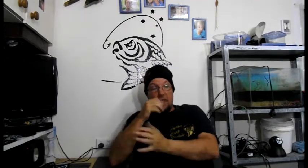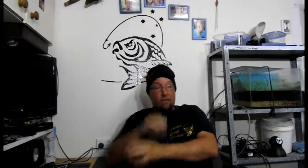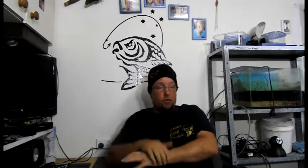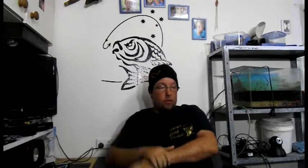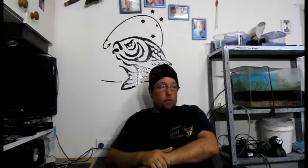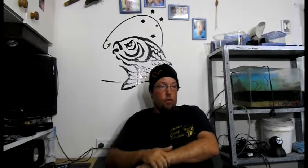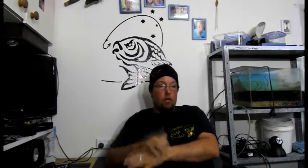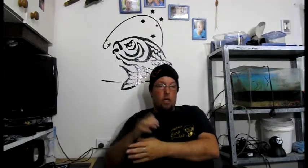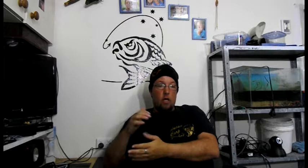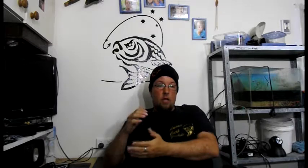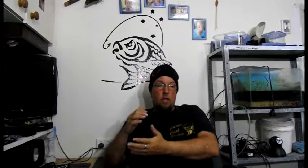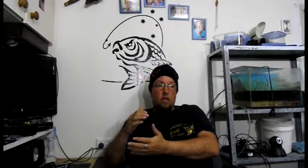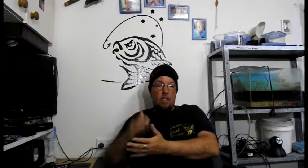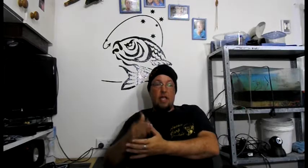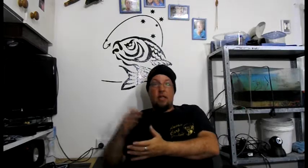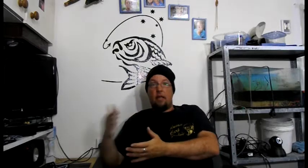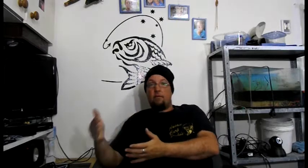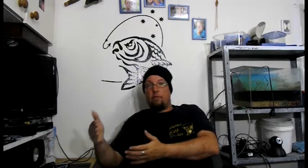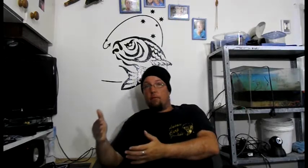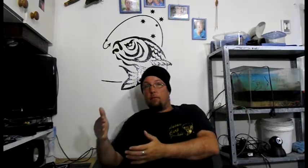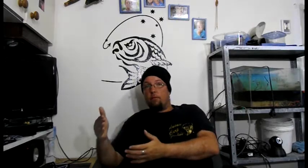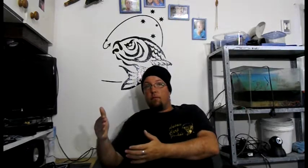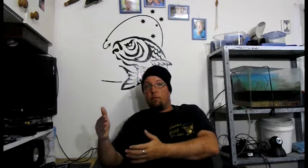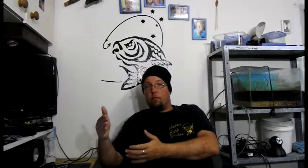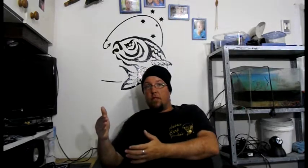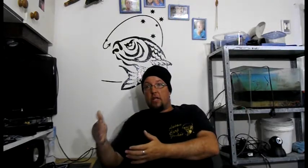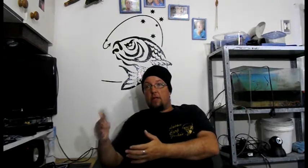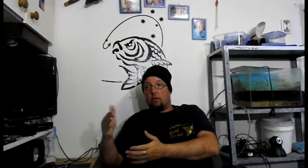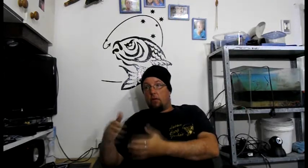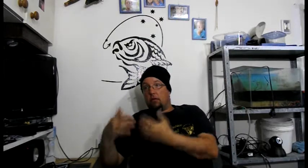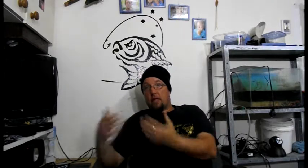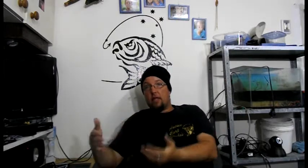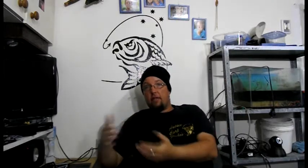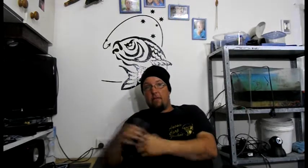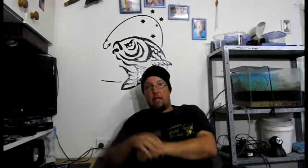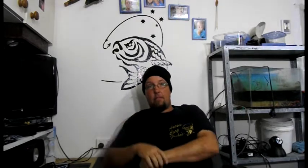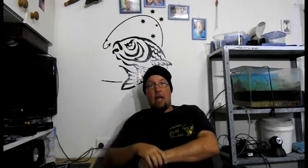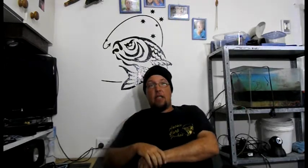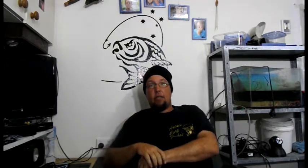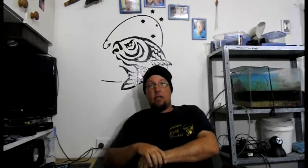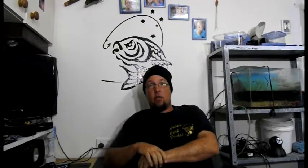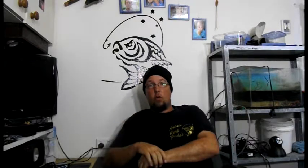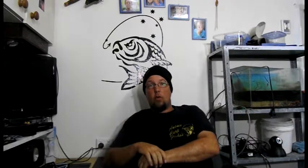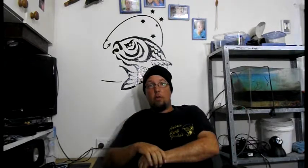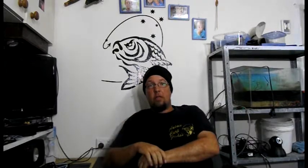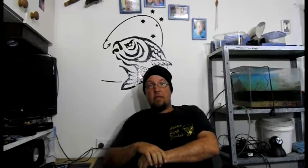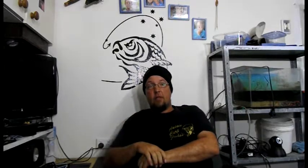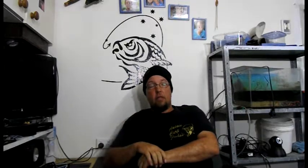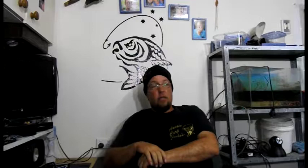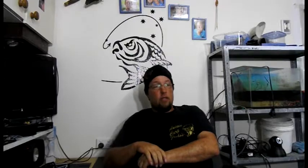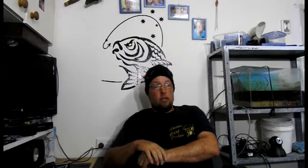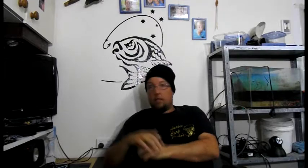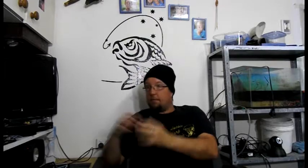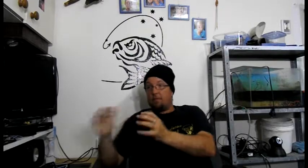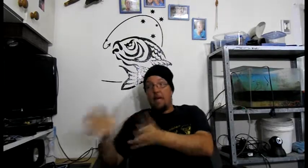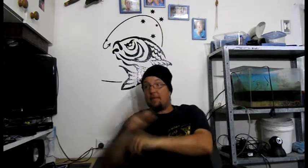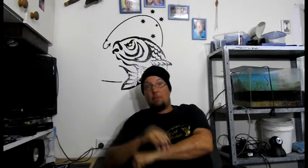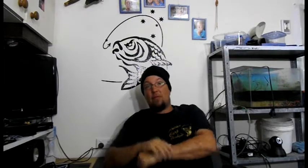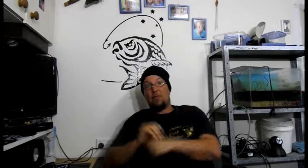their food source. So, now that they've been impacted by this Koi herpes virus that Barnaby wants to